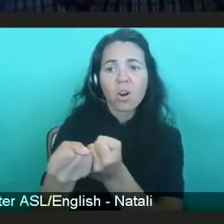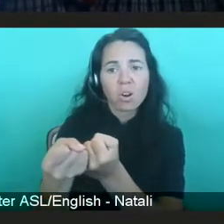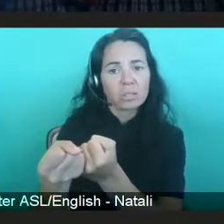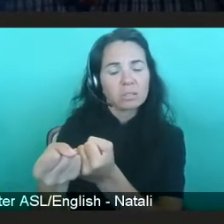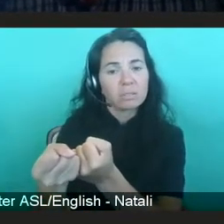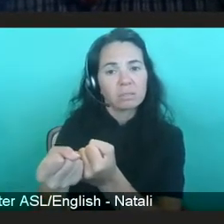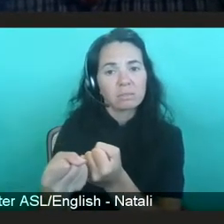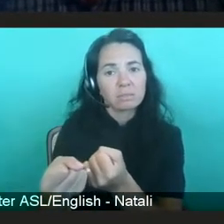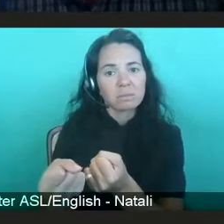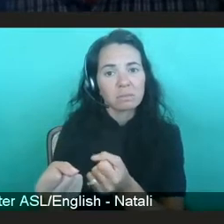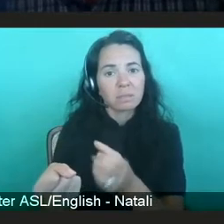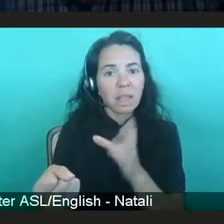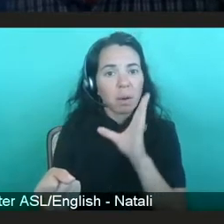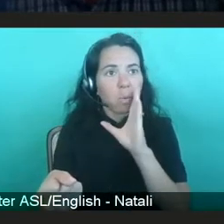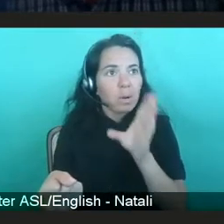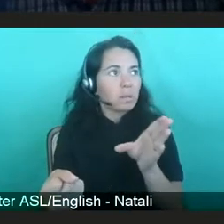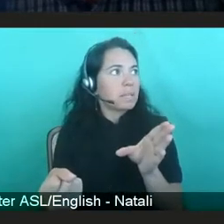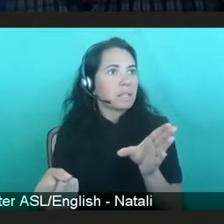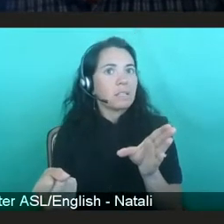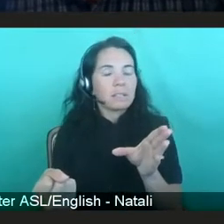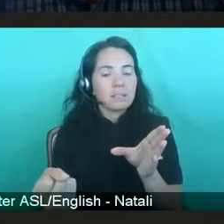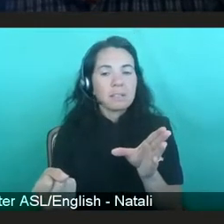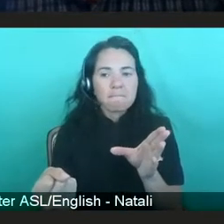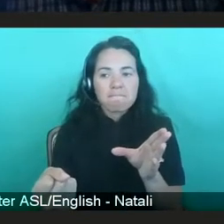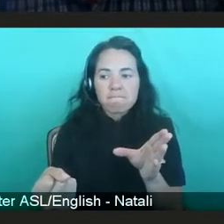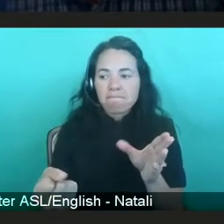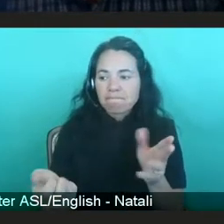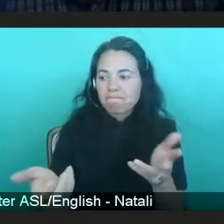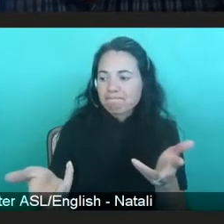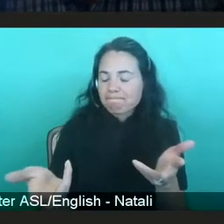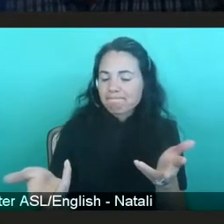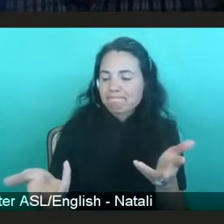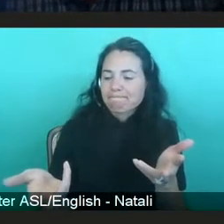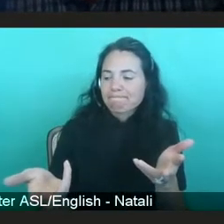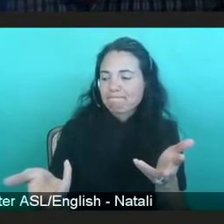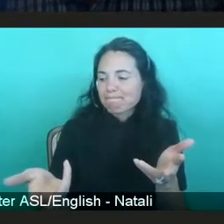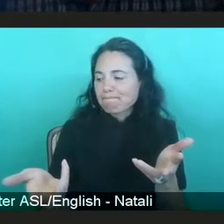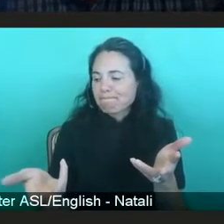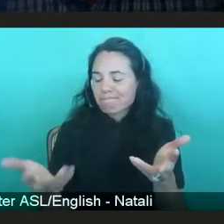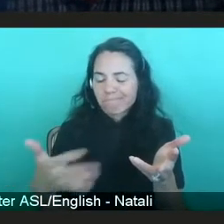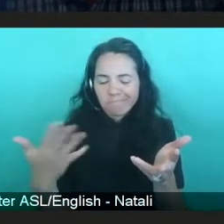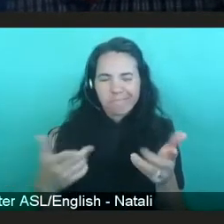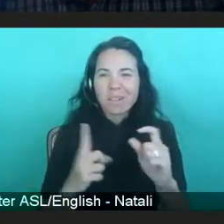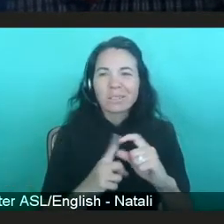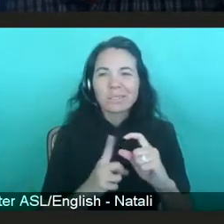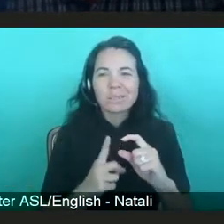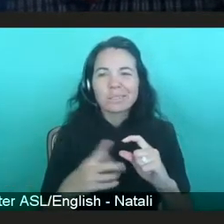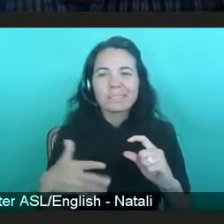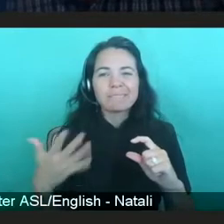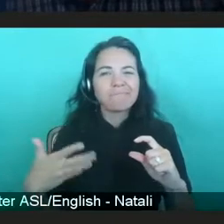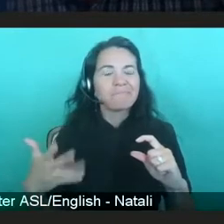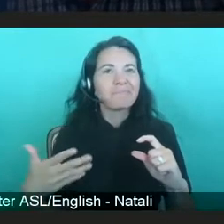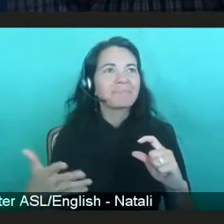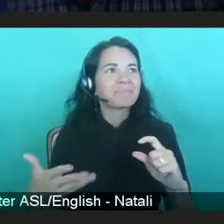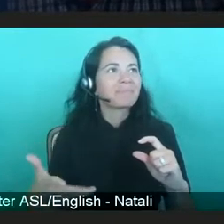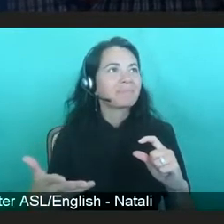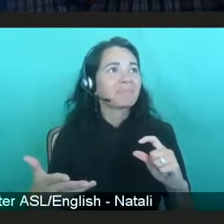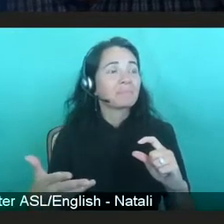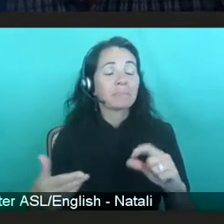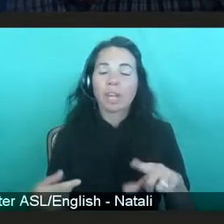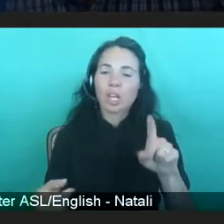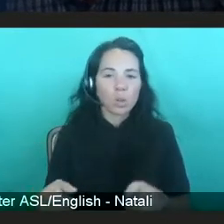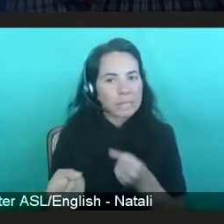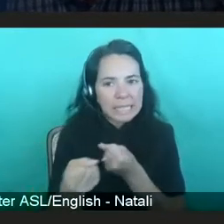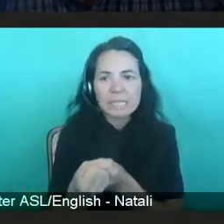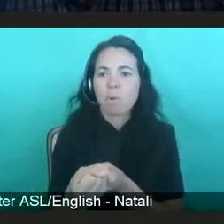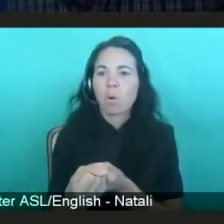what's the word, it's, you need support. You need to